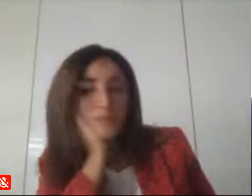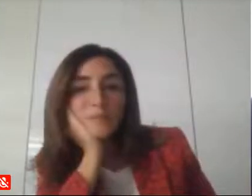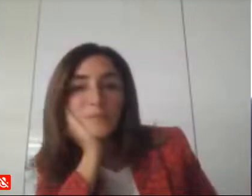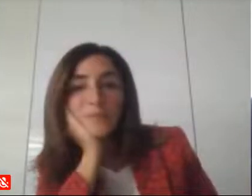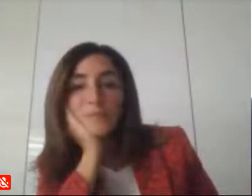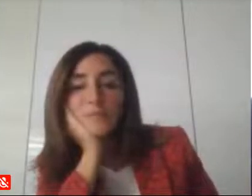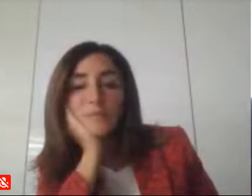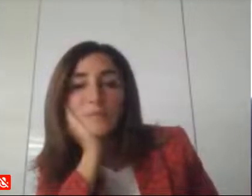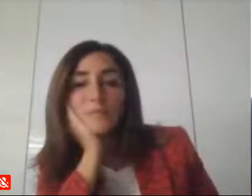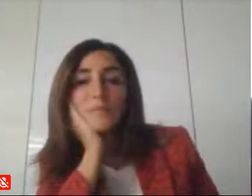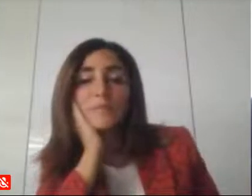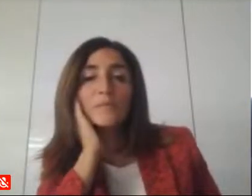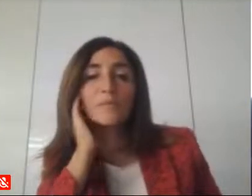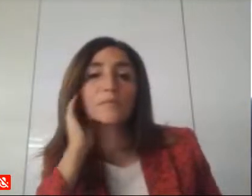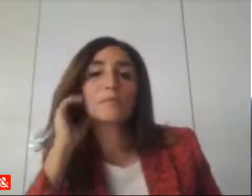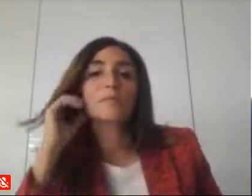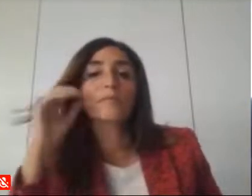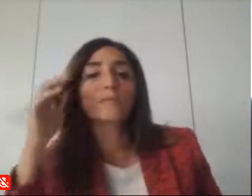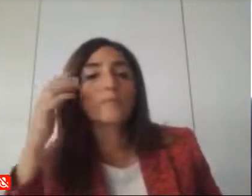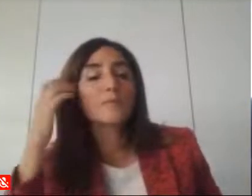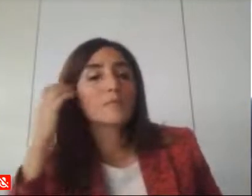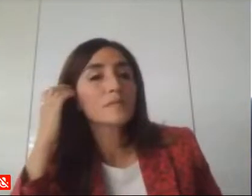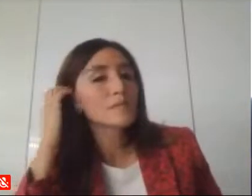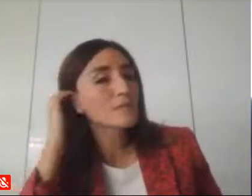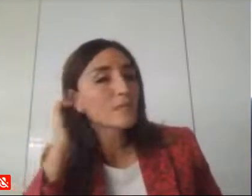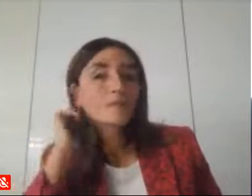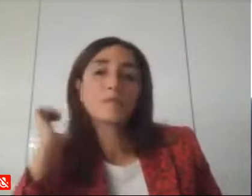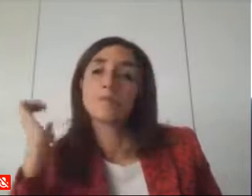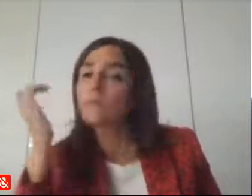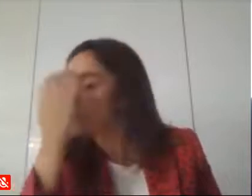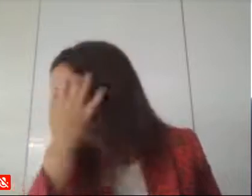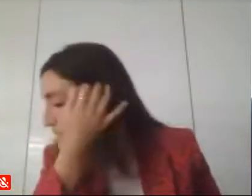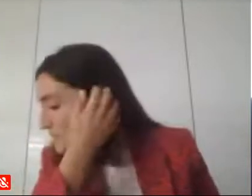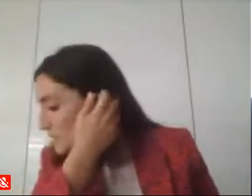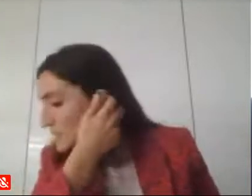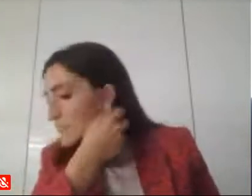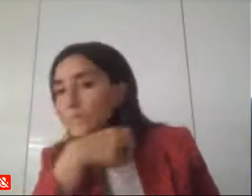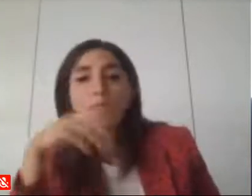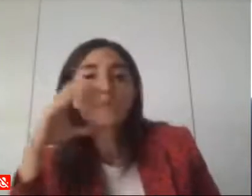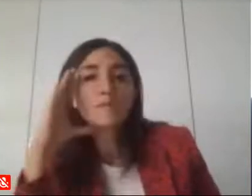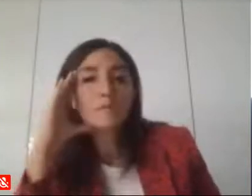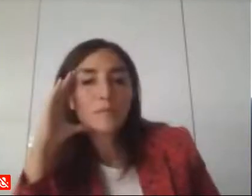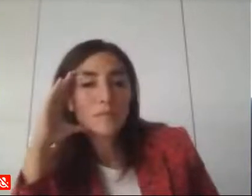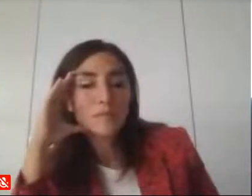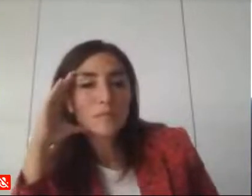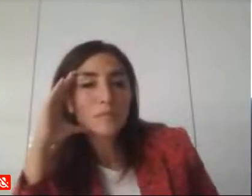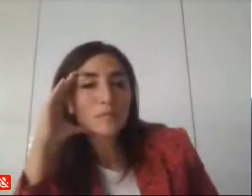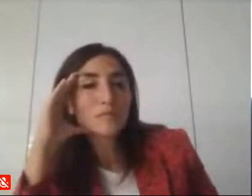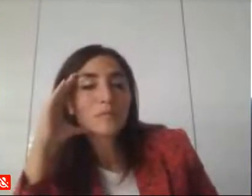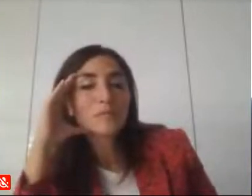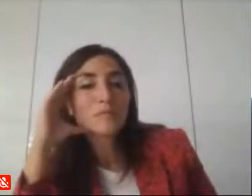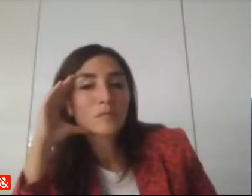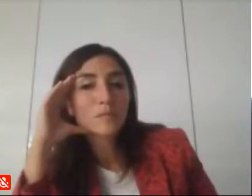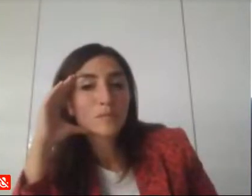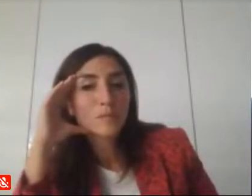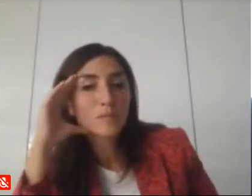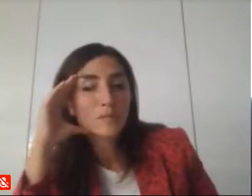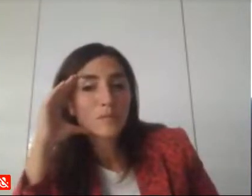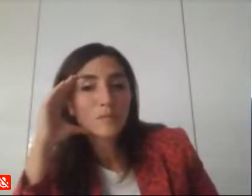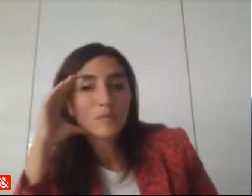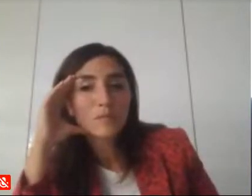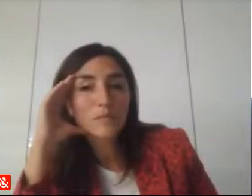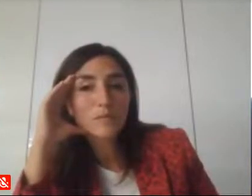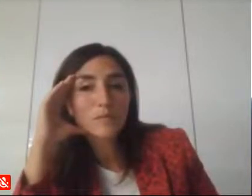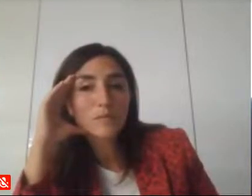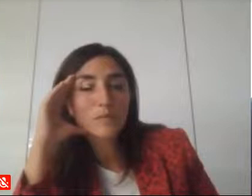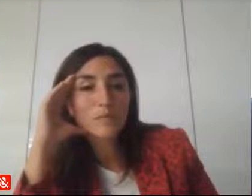But what we have been asking our speakers here is to focus on, they have a little short time, but we ask